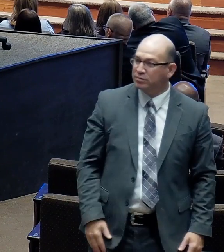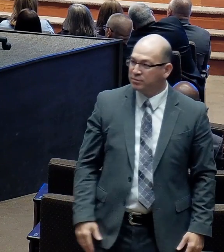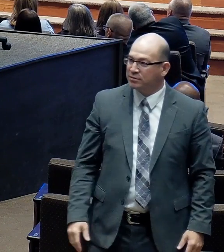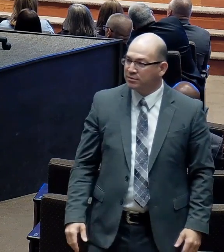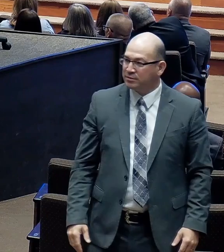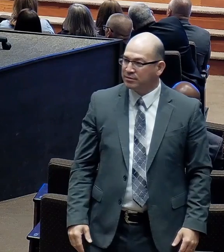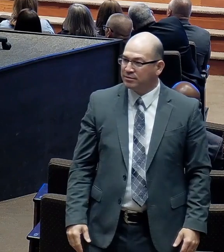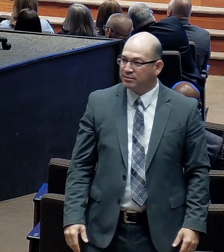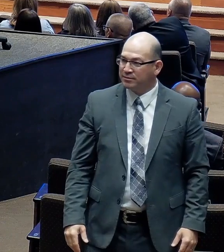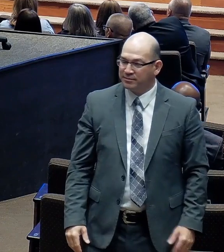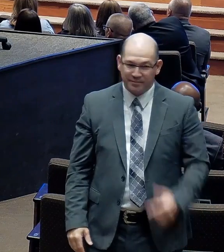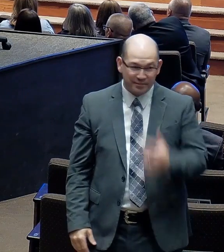We were like them that dream.